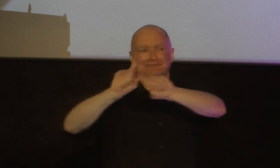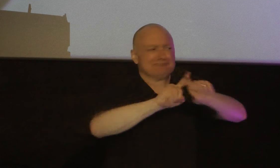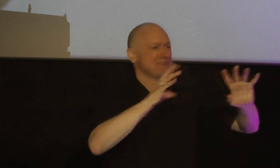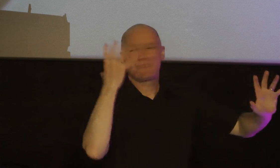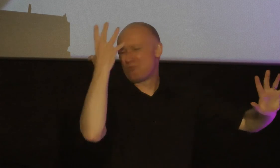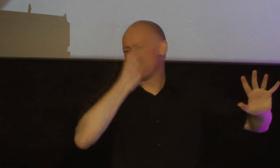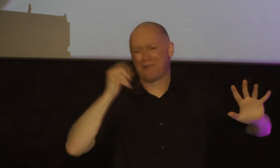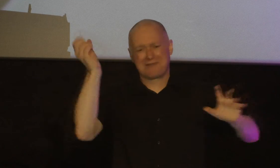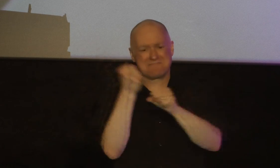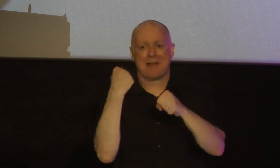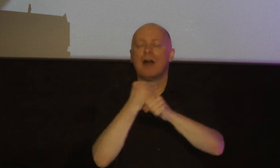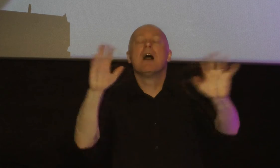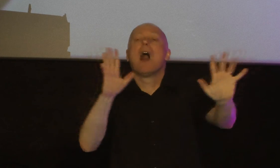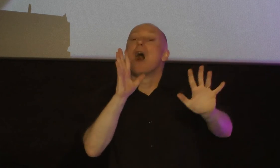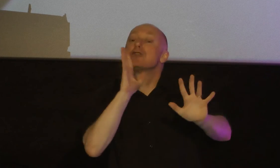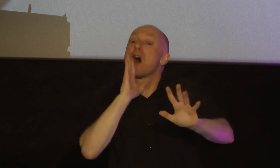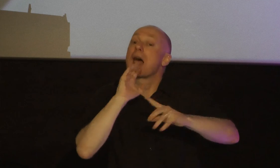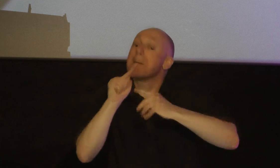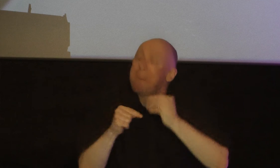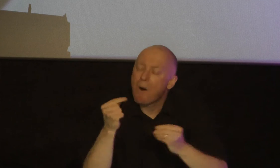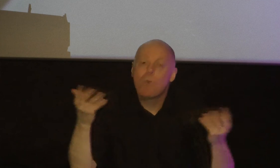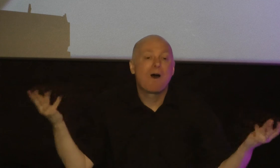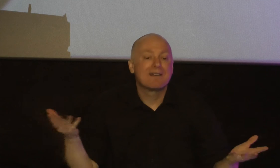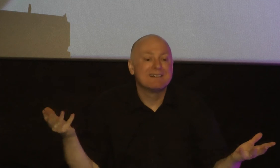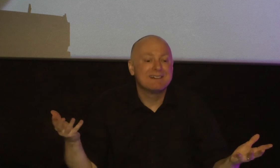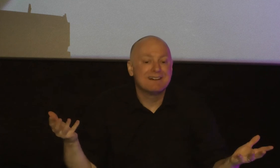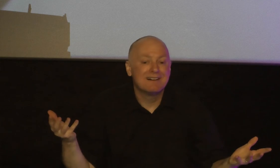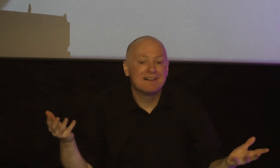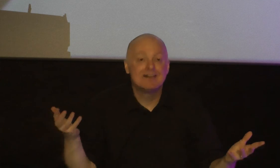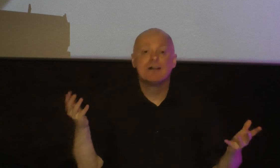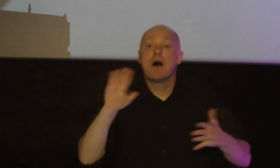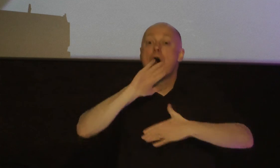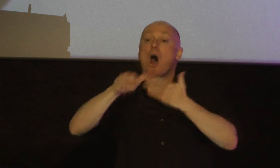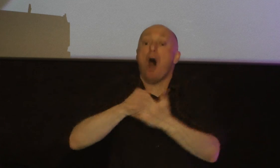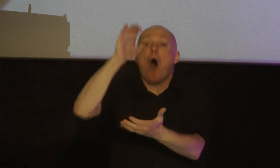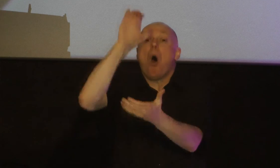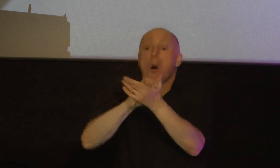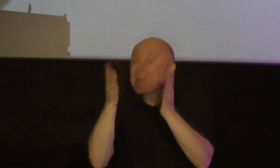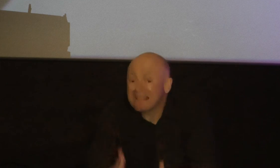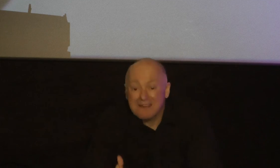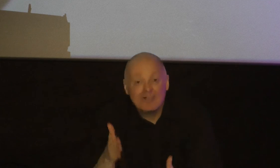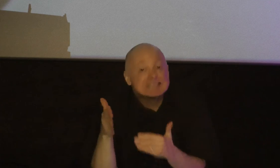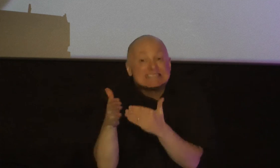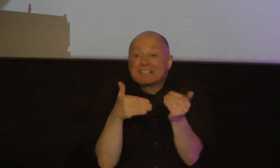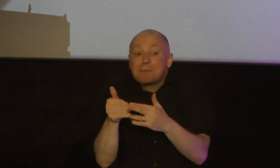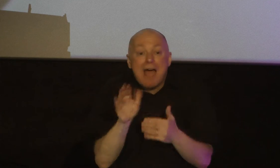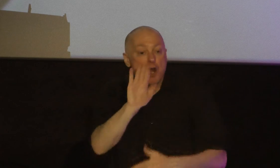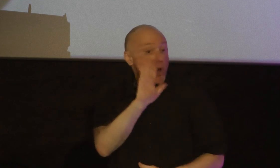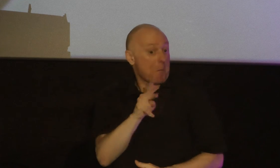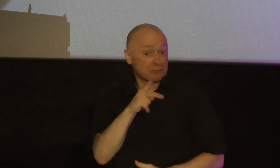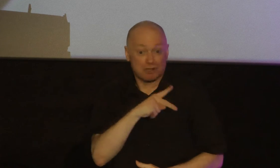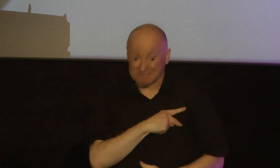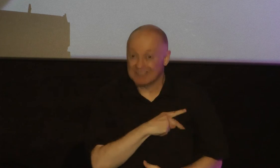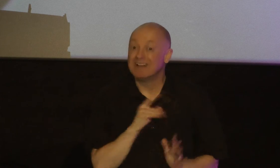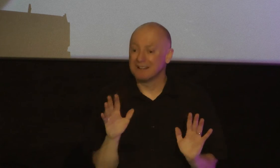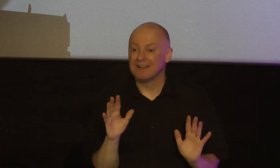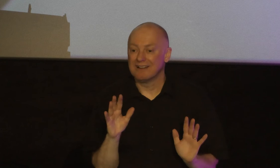thing what we're talking about here is all believers regardless of how God has designed us exercising